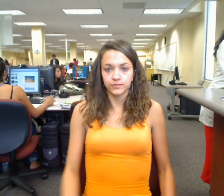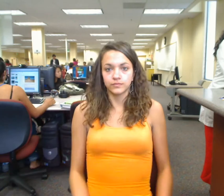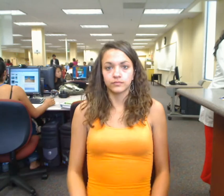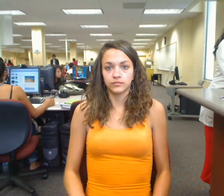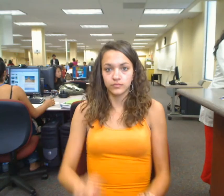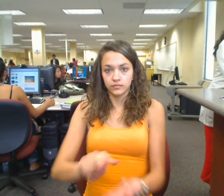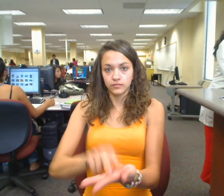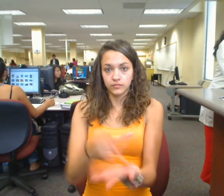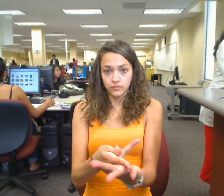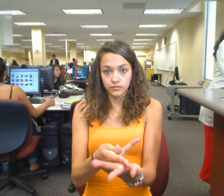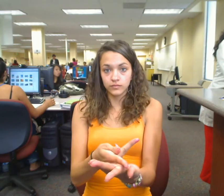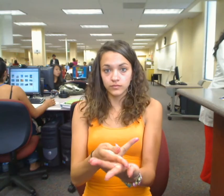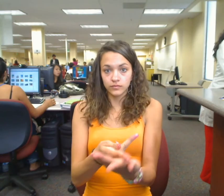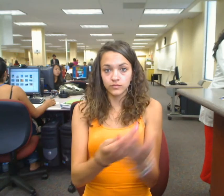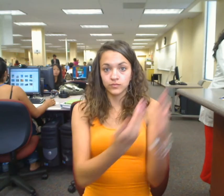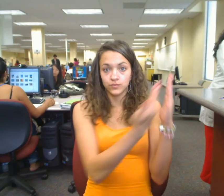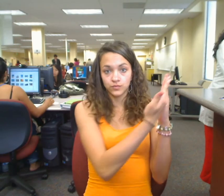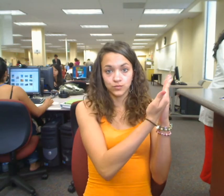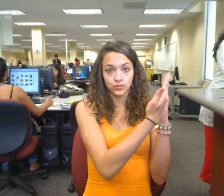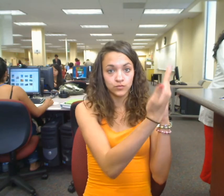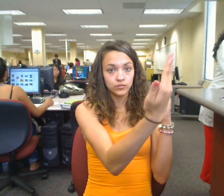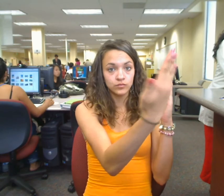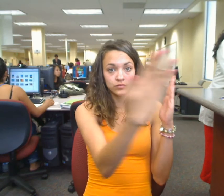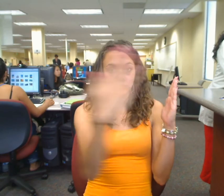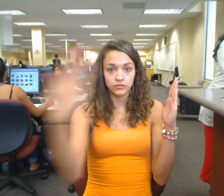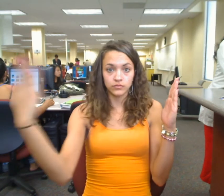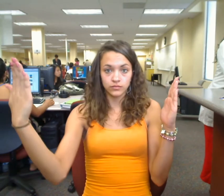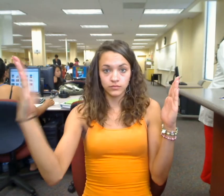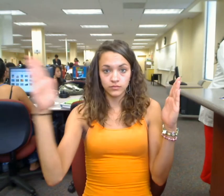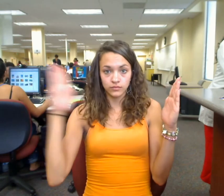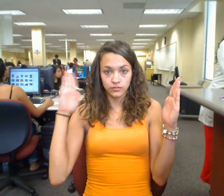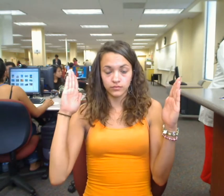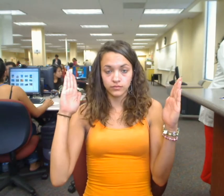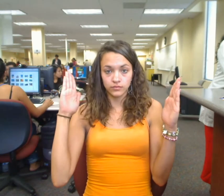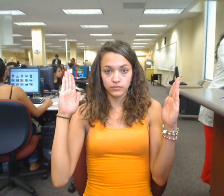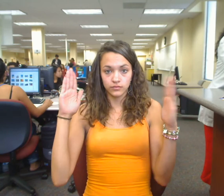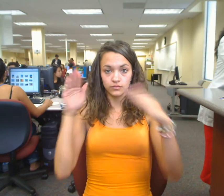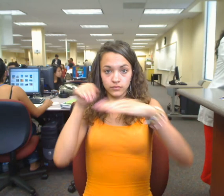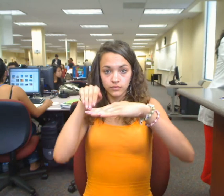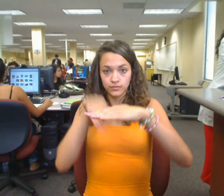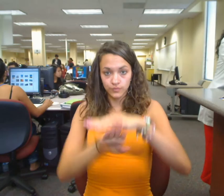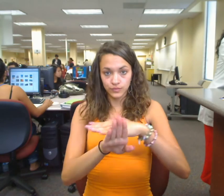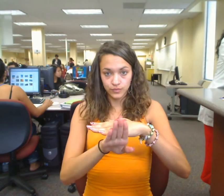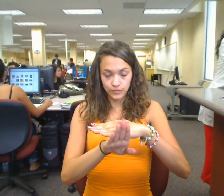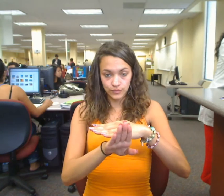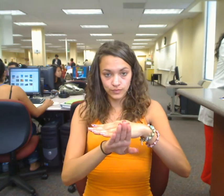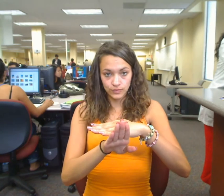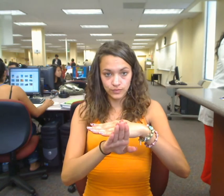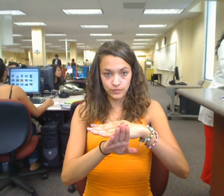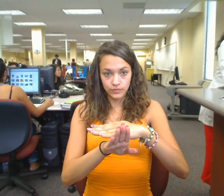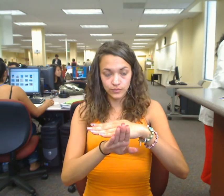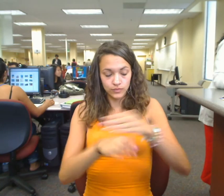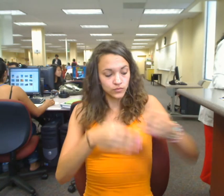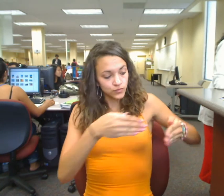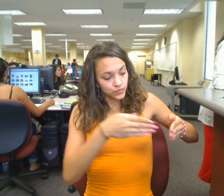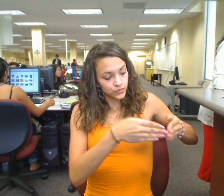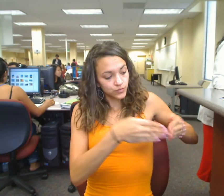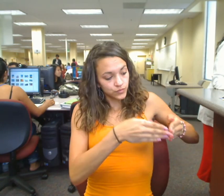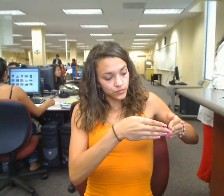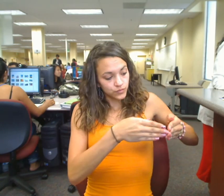I've been announce councils. But it's, you know, do I just like the person at the desk? No, I mean, because you're all happy.